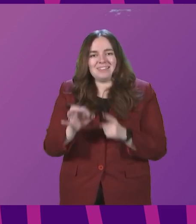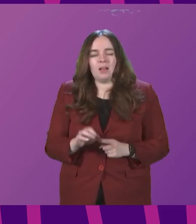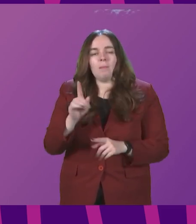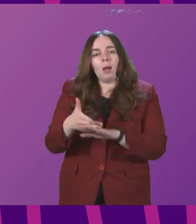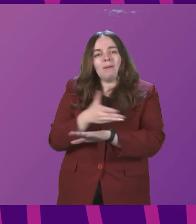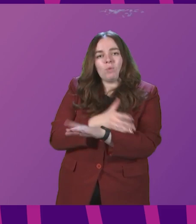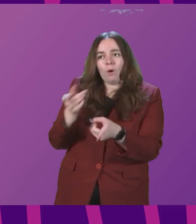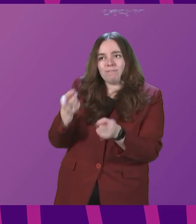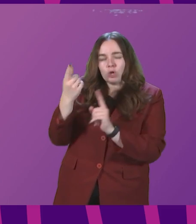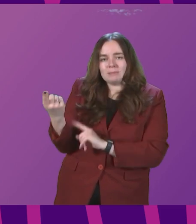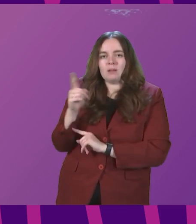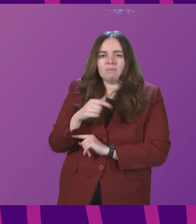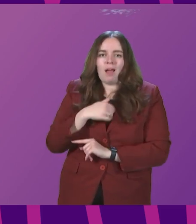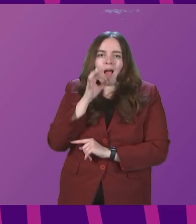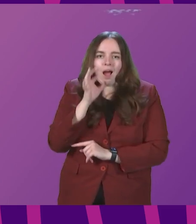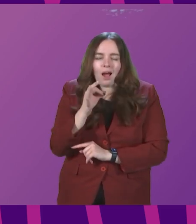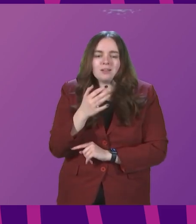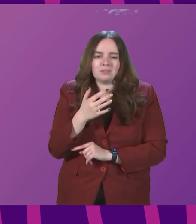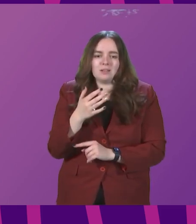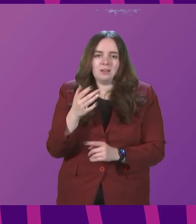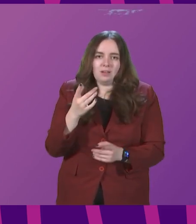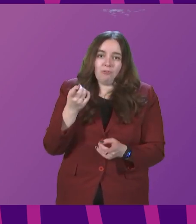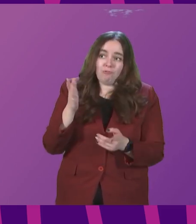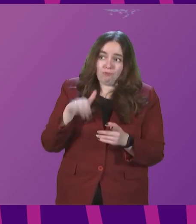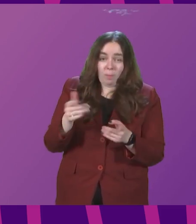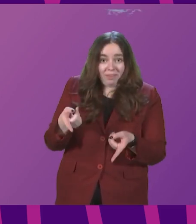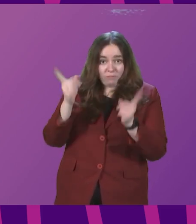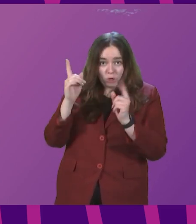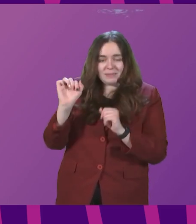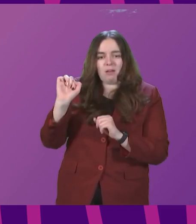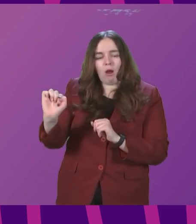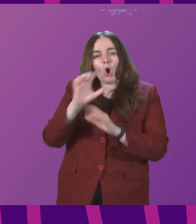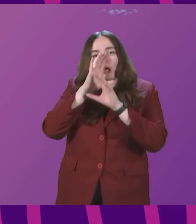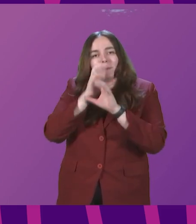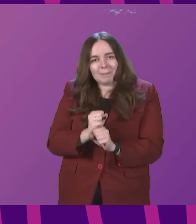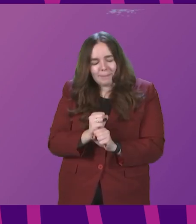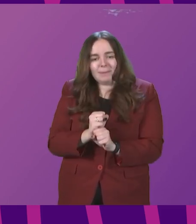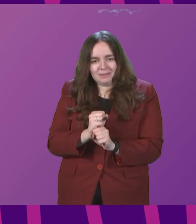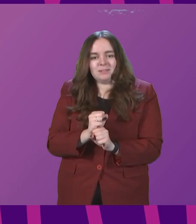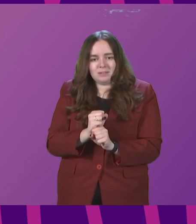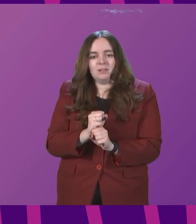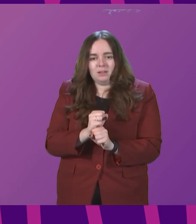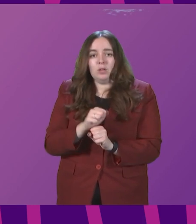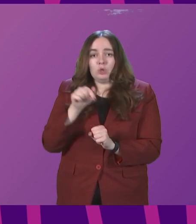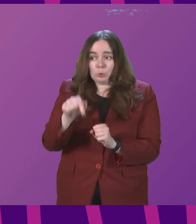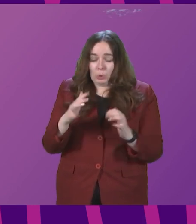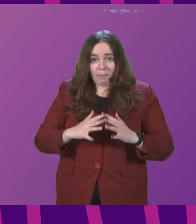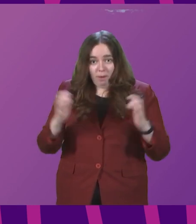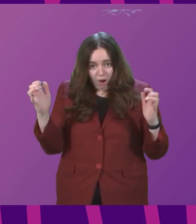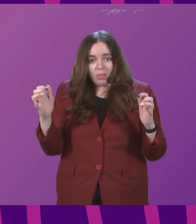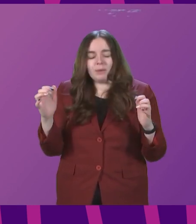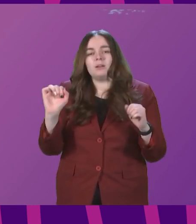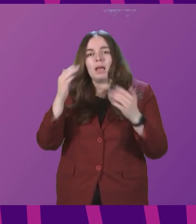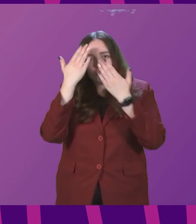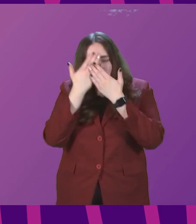Minister, I ask for an assurance from the First Minister of her commitment to the place of this Parliament being